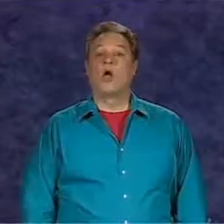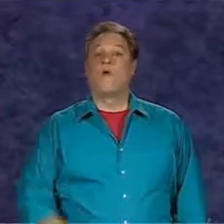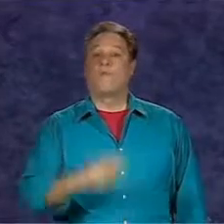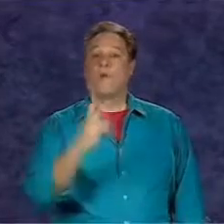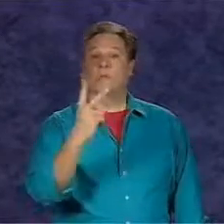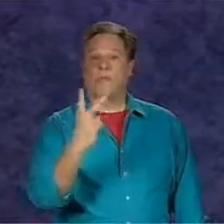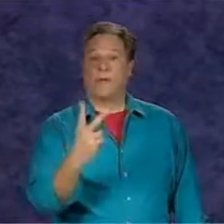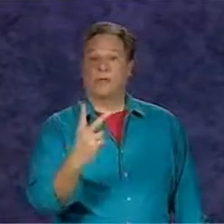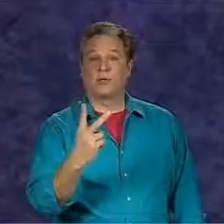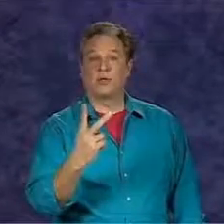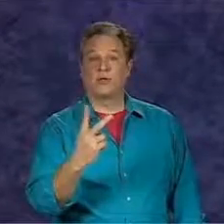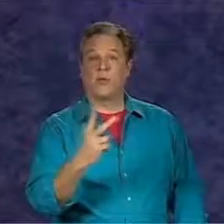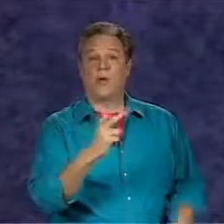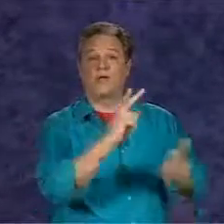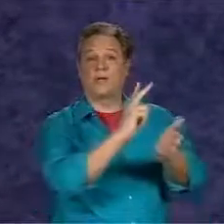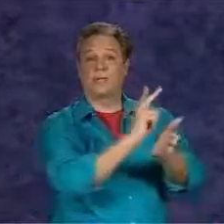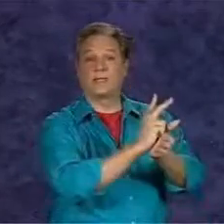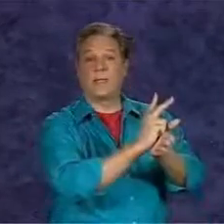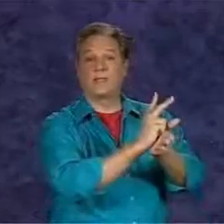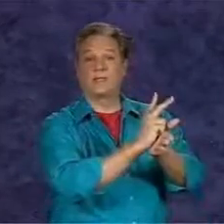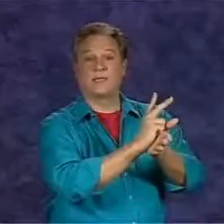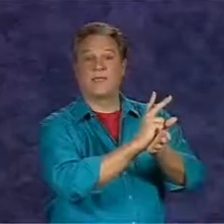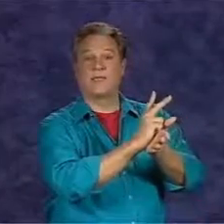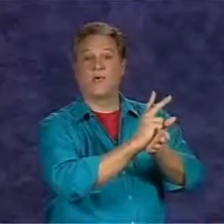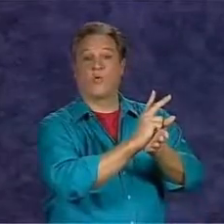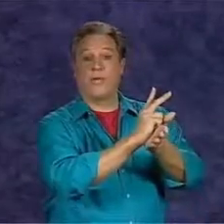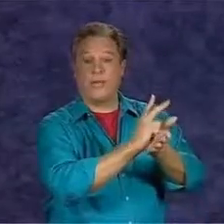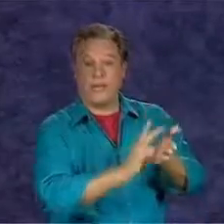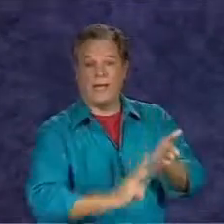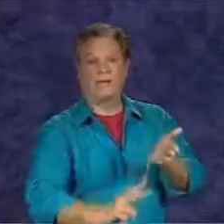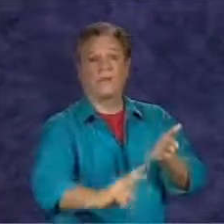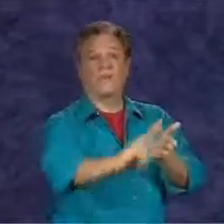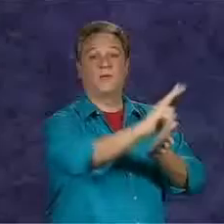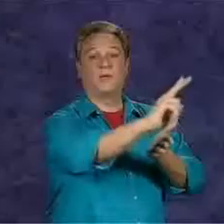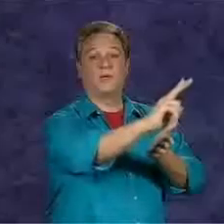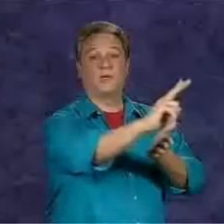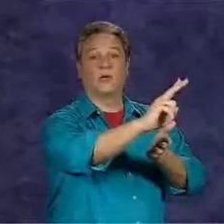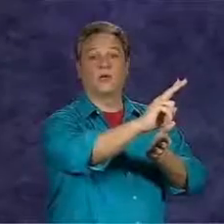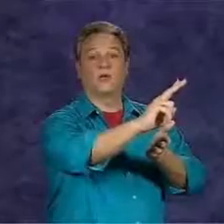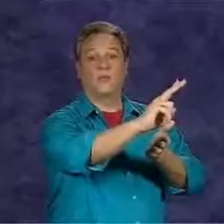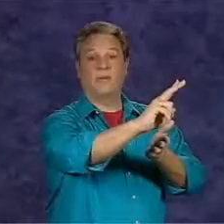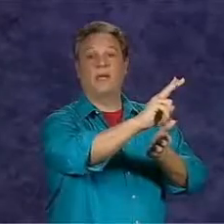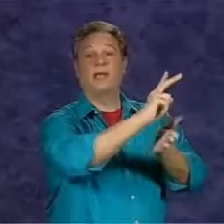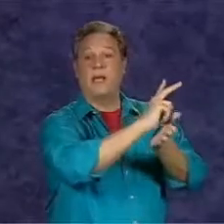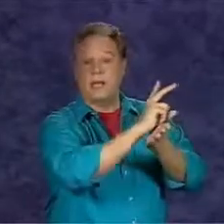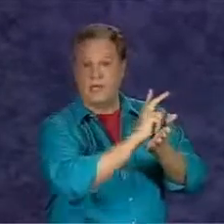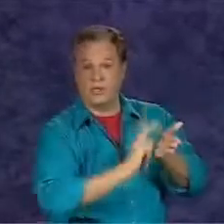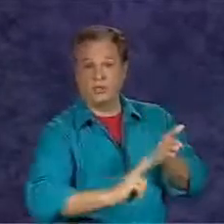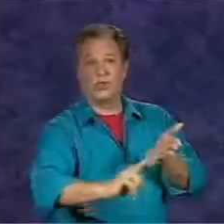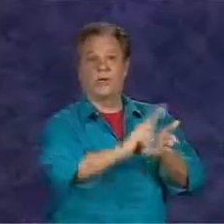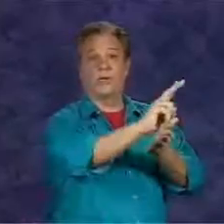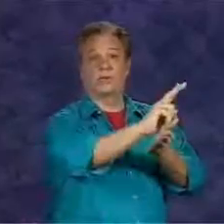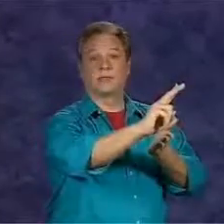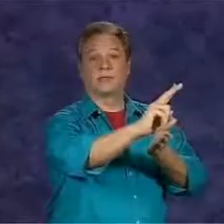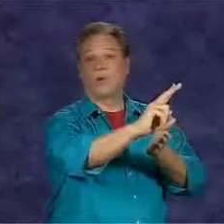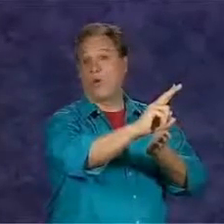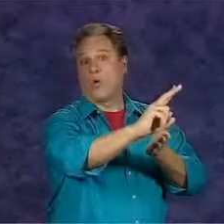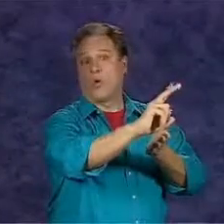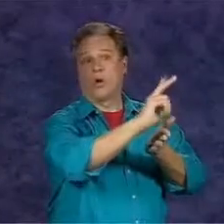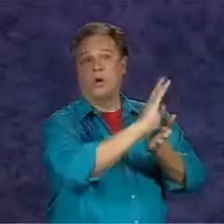Form the number 2 as you extend the sign for week into the future to mean in 2 weeks, or